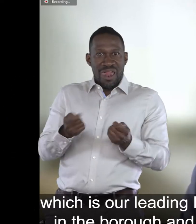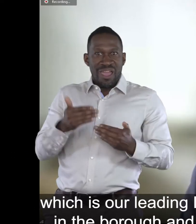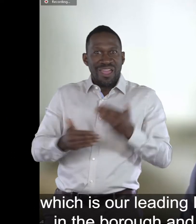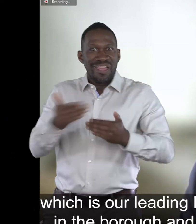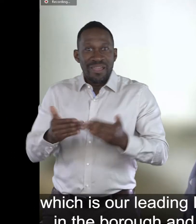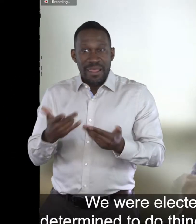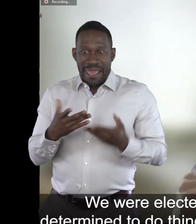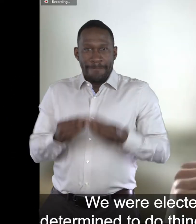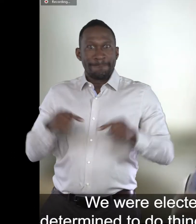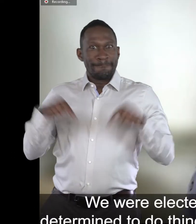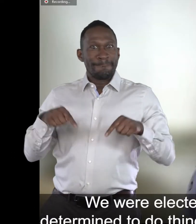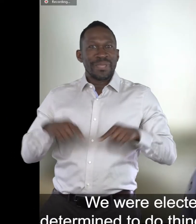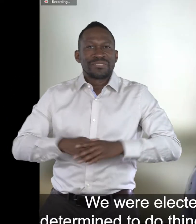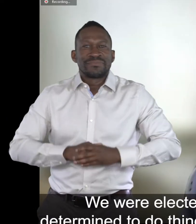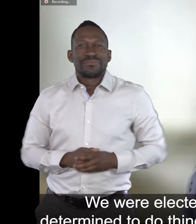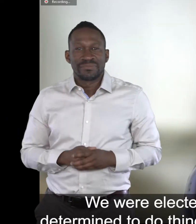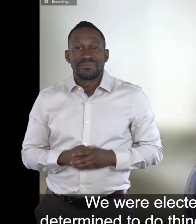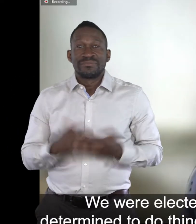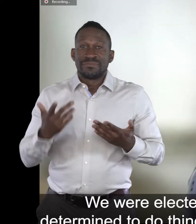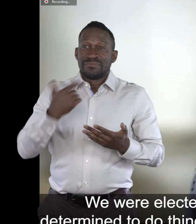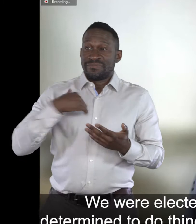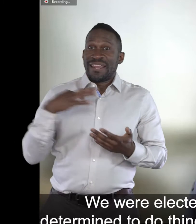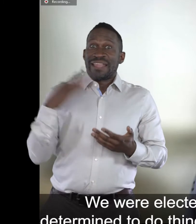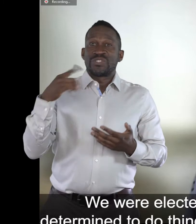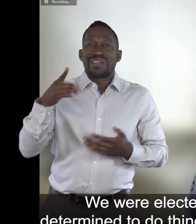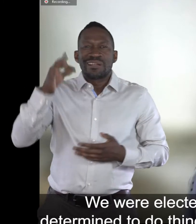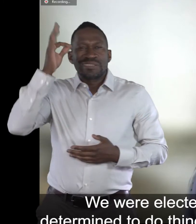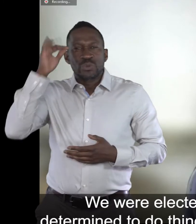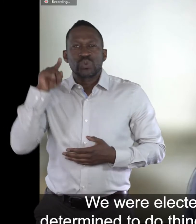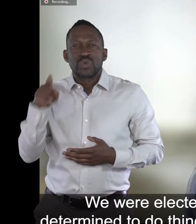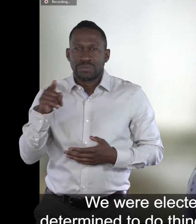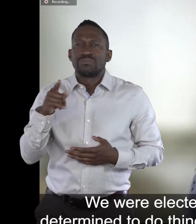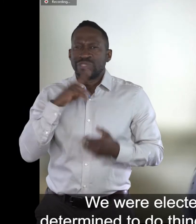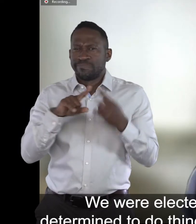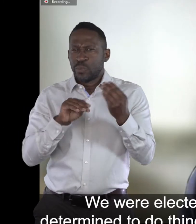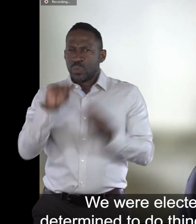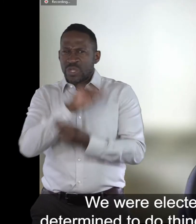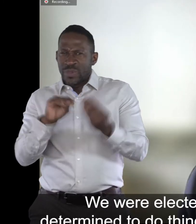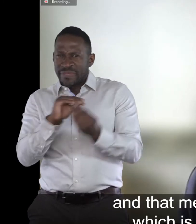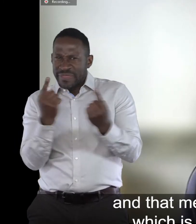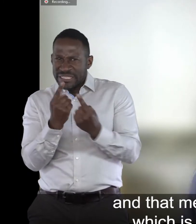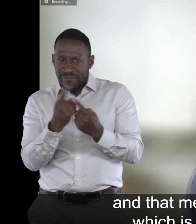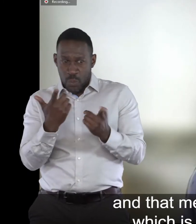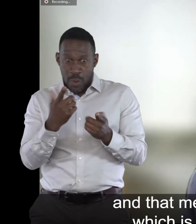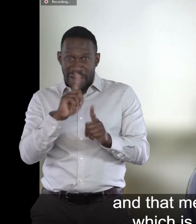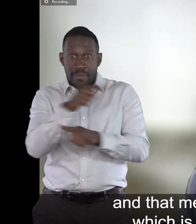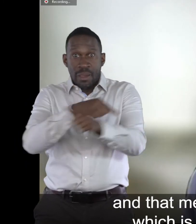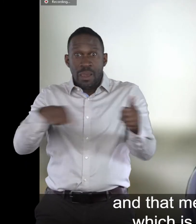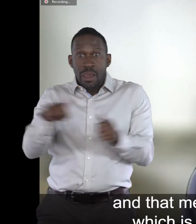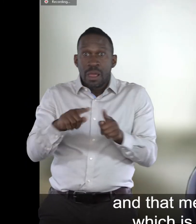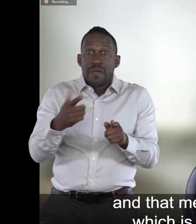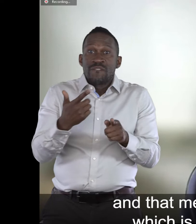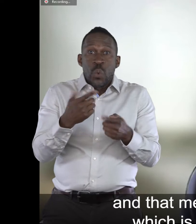helped design it. We were elected as a council which was determined to do things with people and not for them and that means